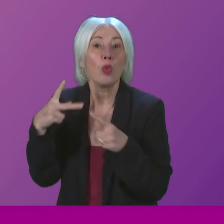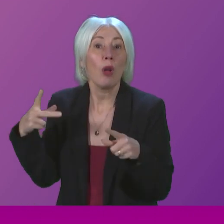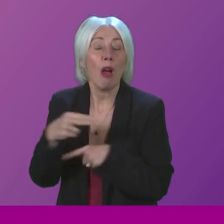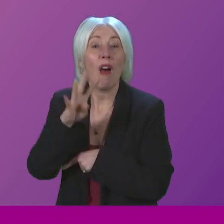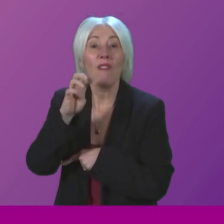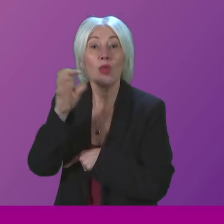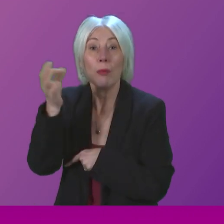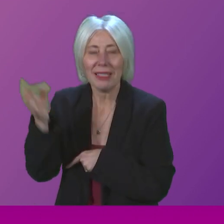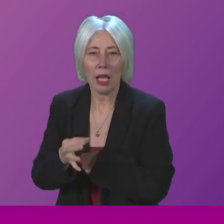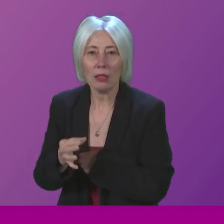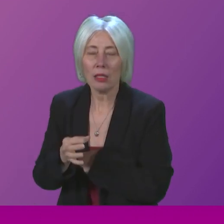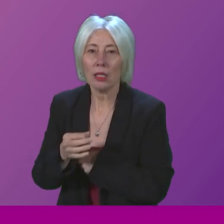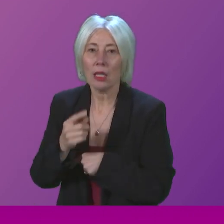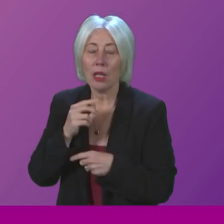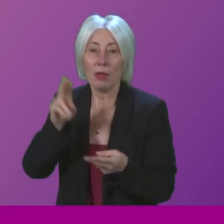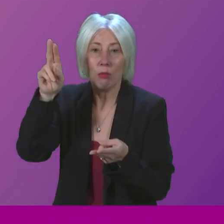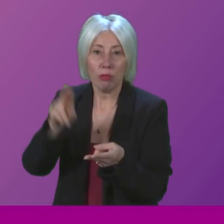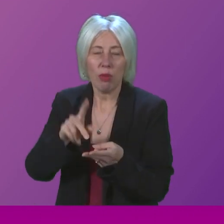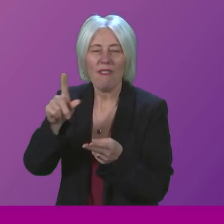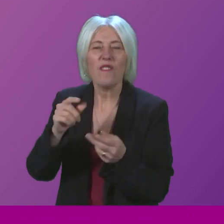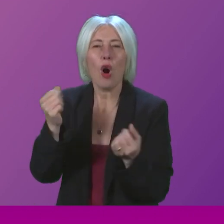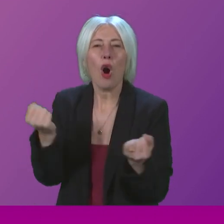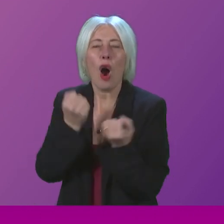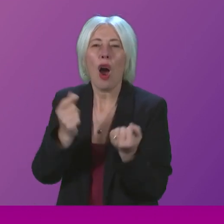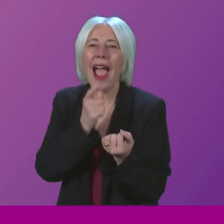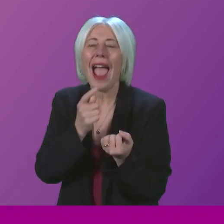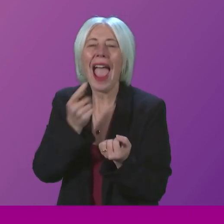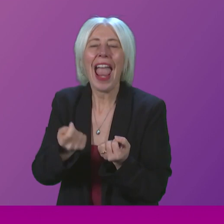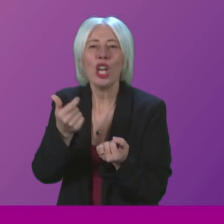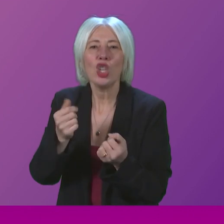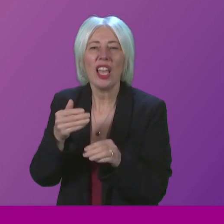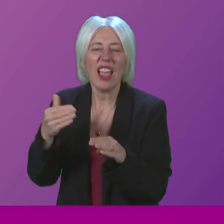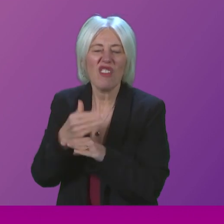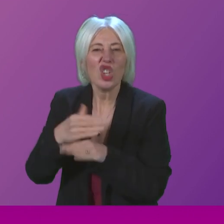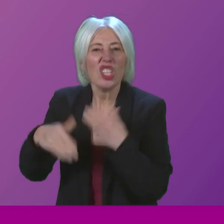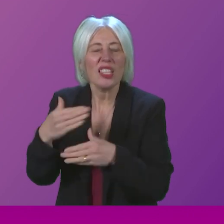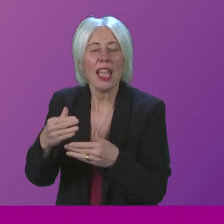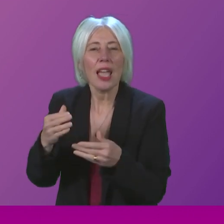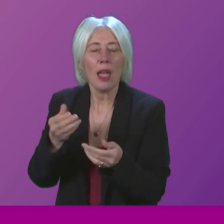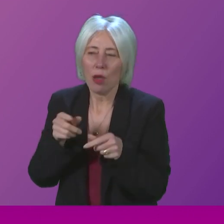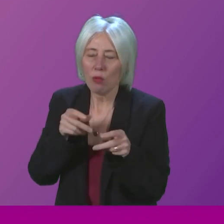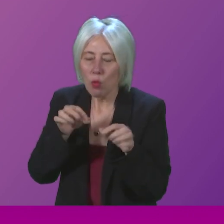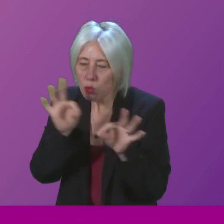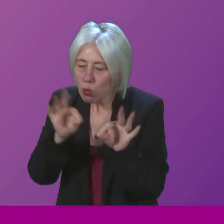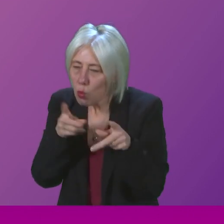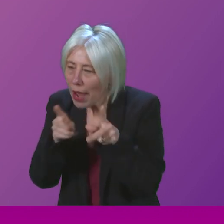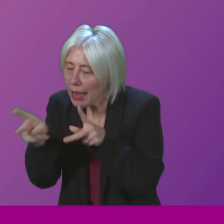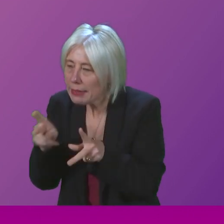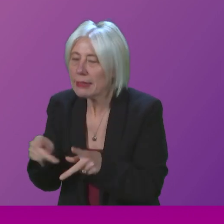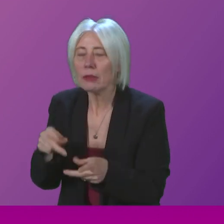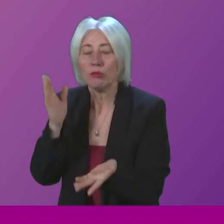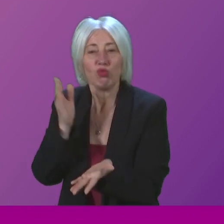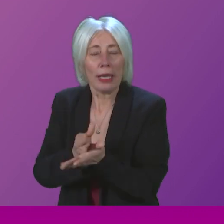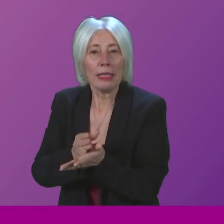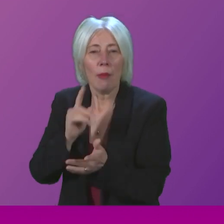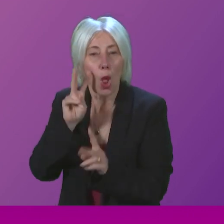million from the funding for energy efficiency measures for those in fuel poverty. Now, of course, it right we focus on immediate measures to help